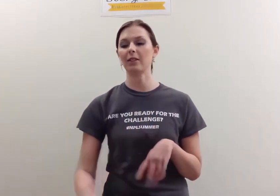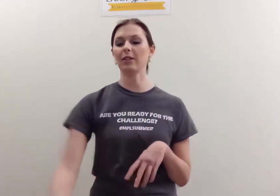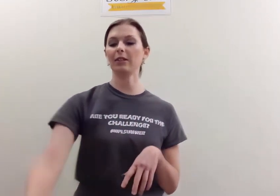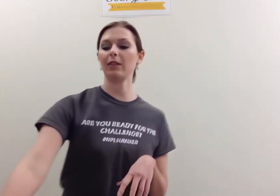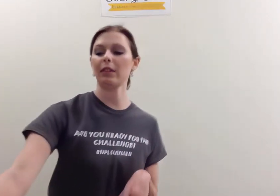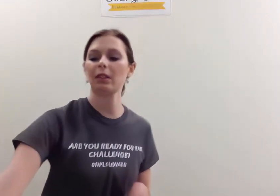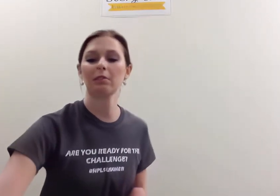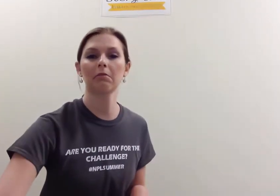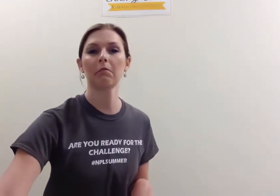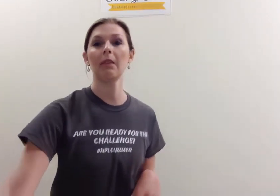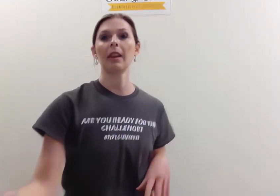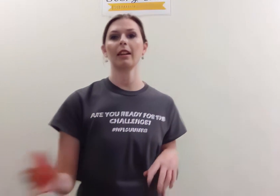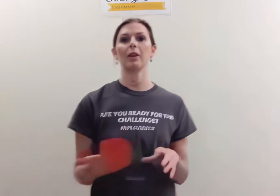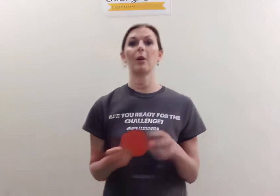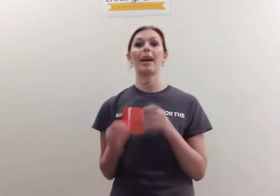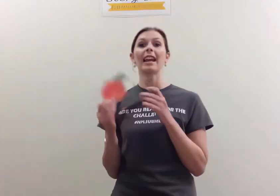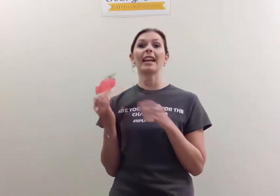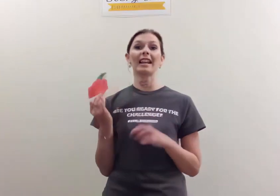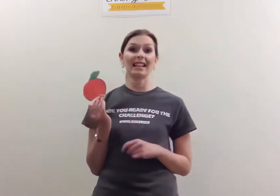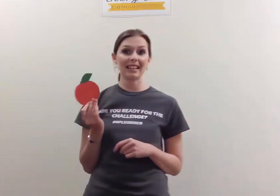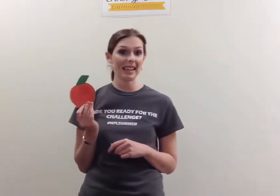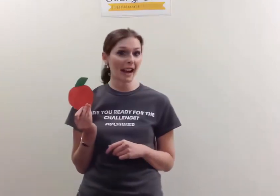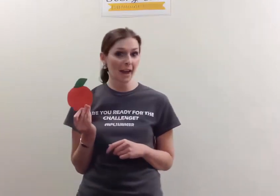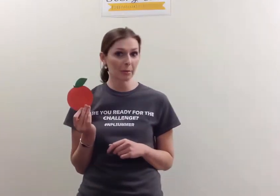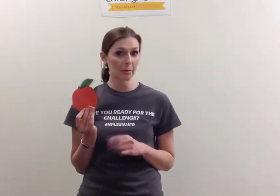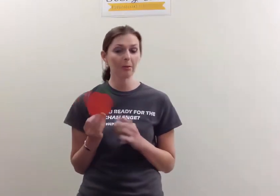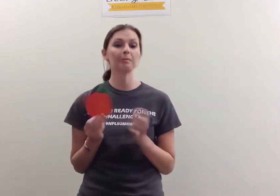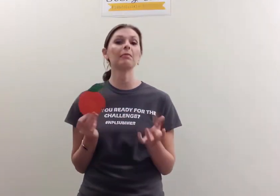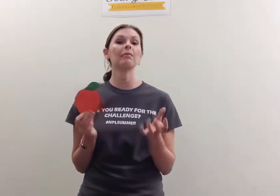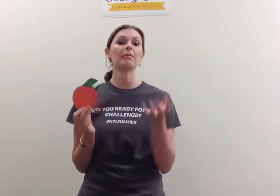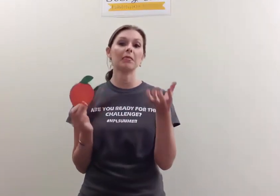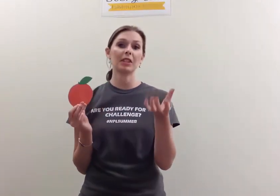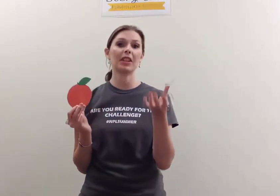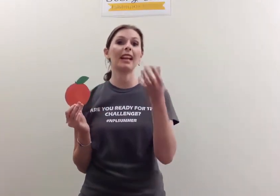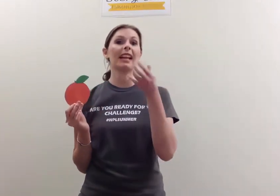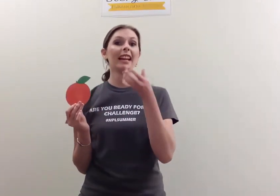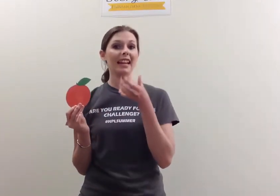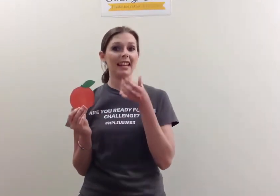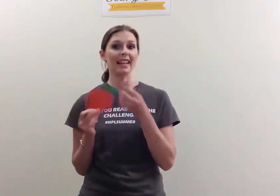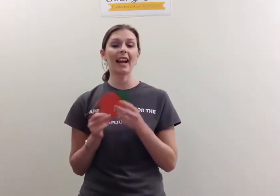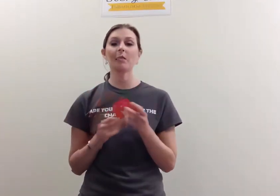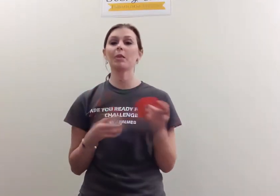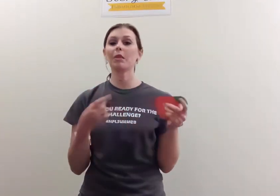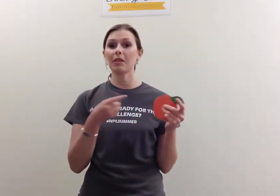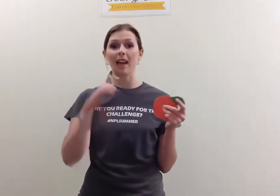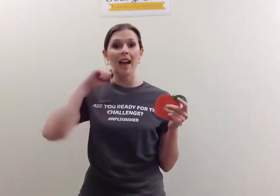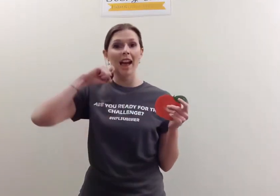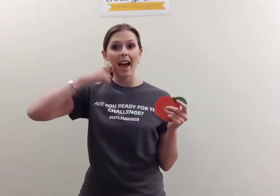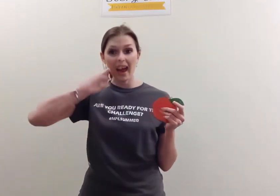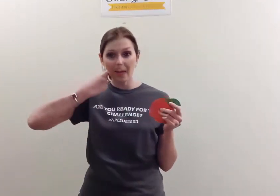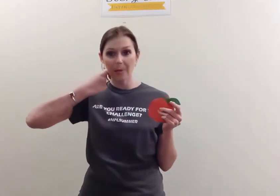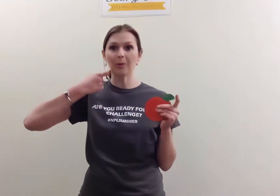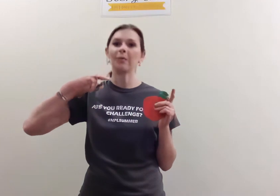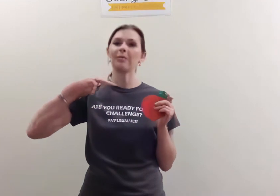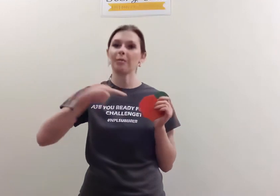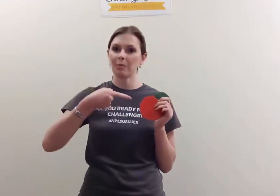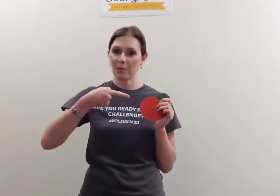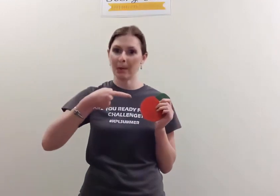if you're, I don't know, eating an apple, you can eat the apple. Apple. Point.